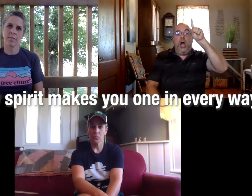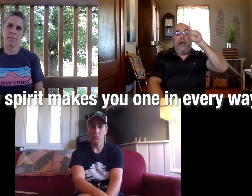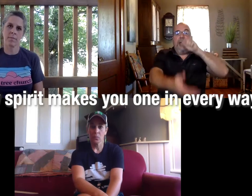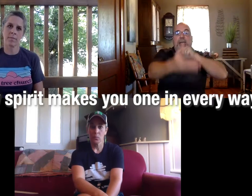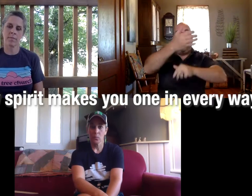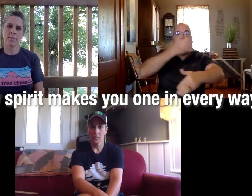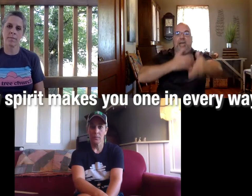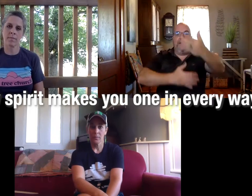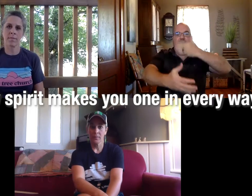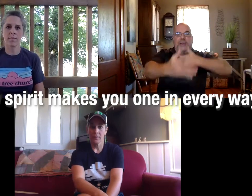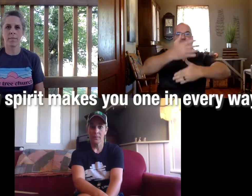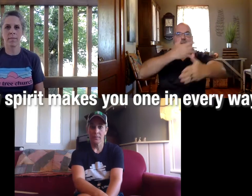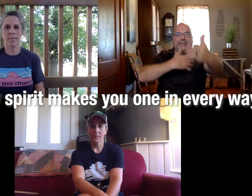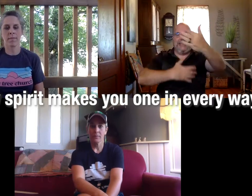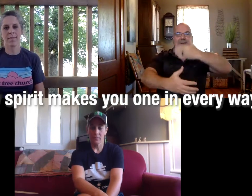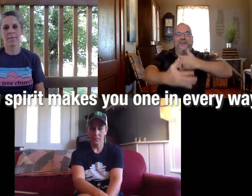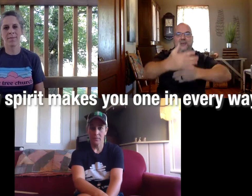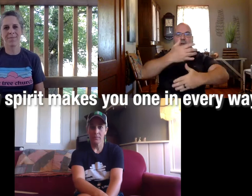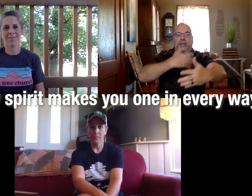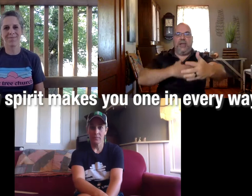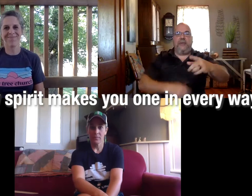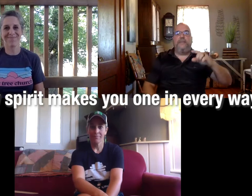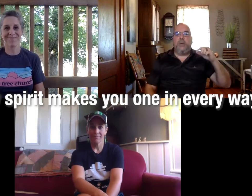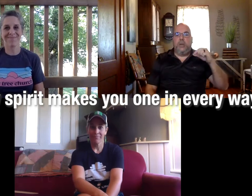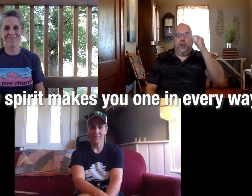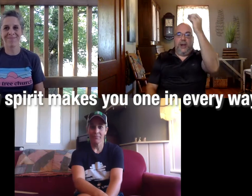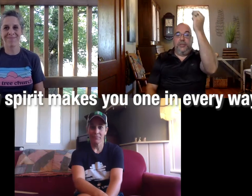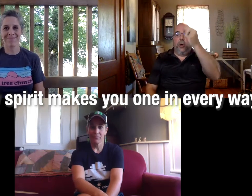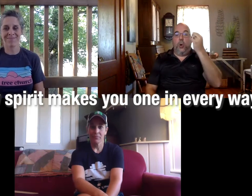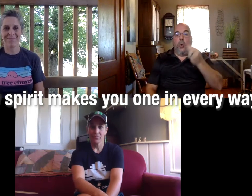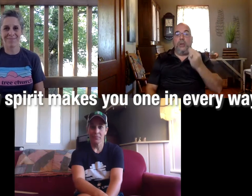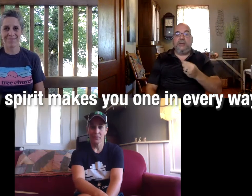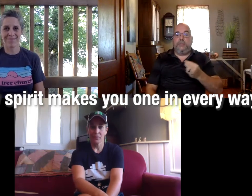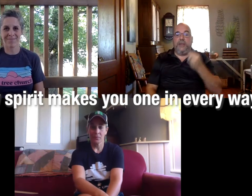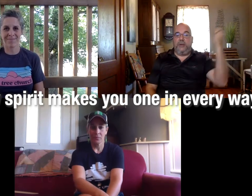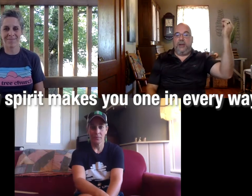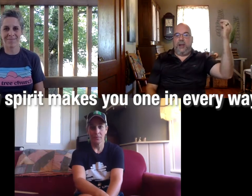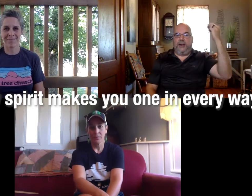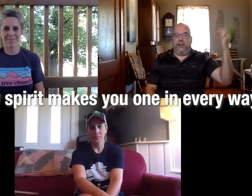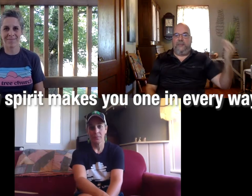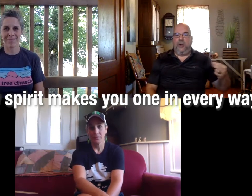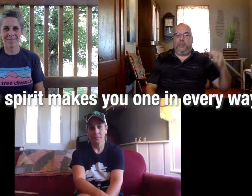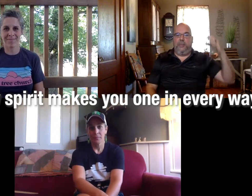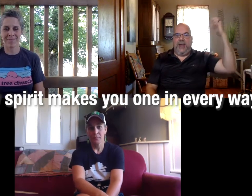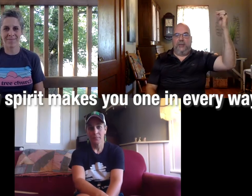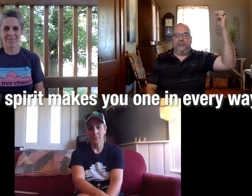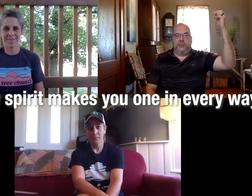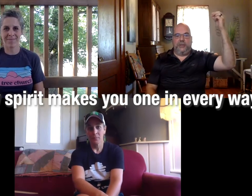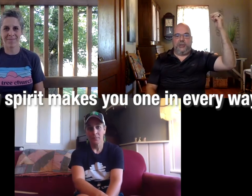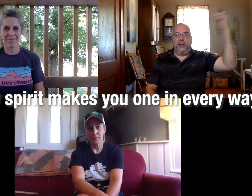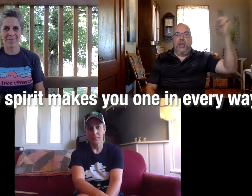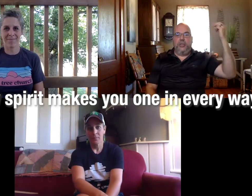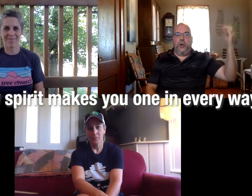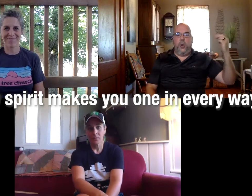one in every way see how it flows all together all right the holy spirit i forgot where to put my hand on